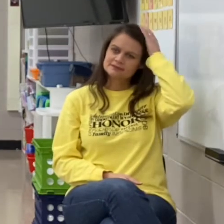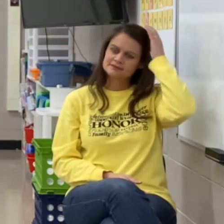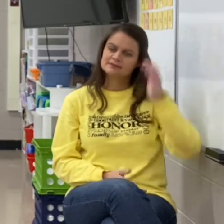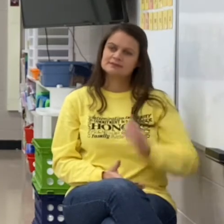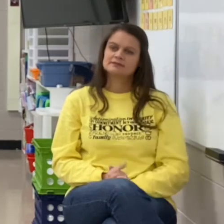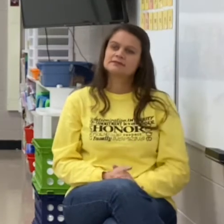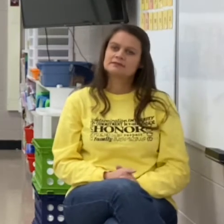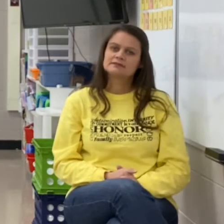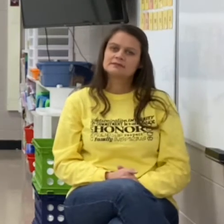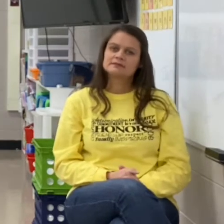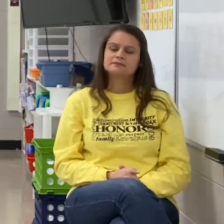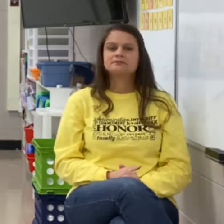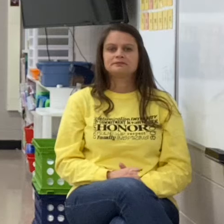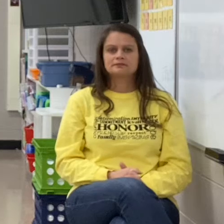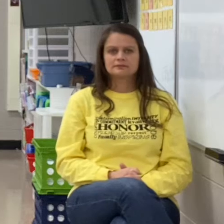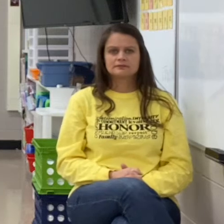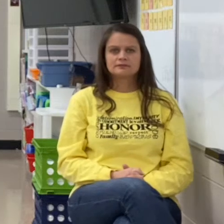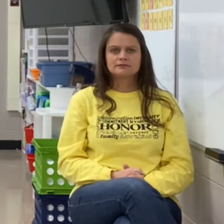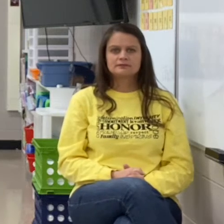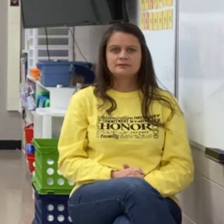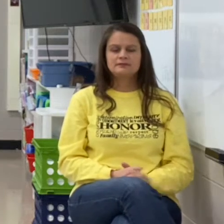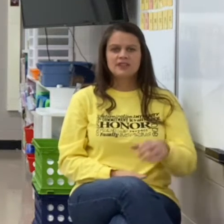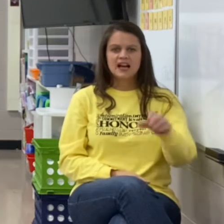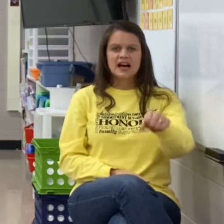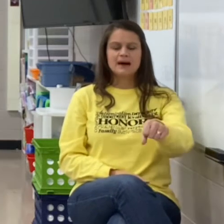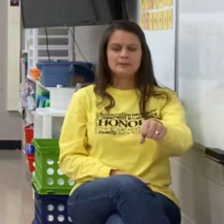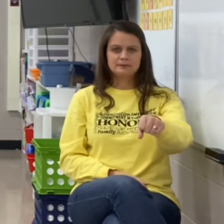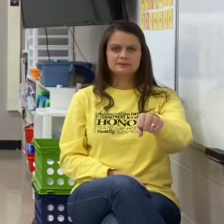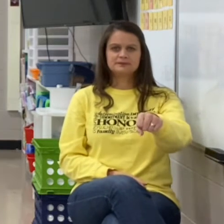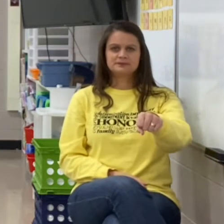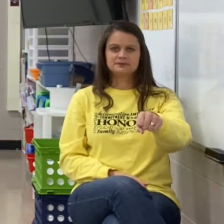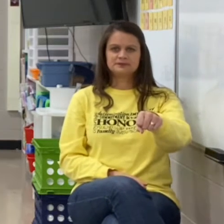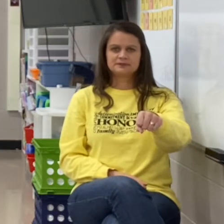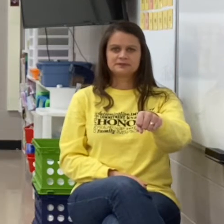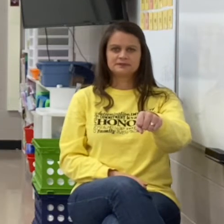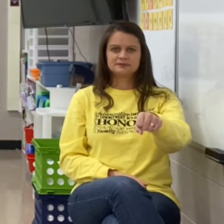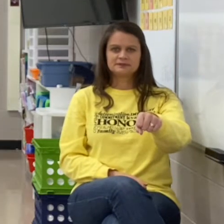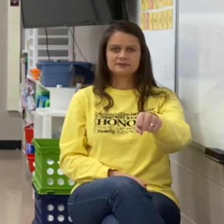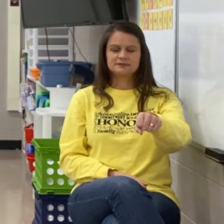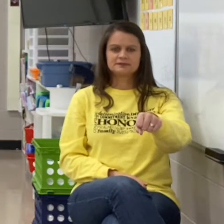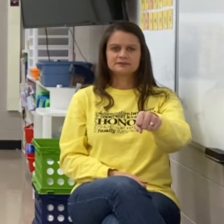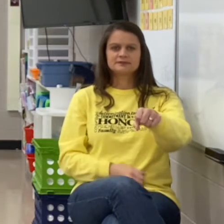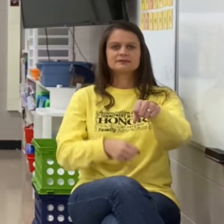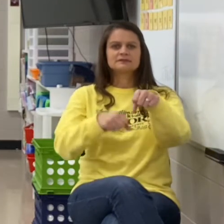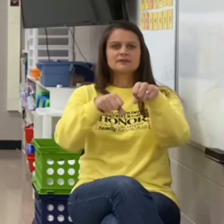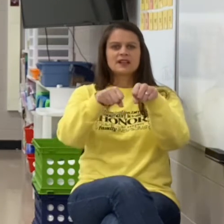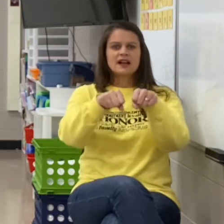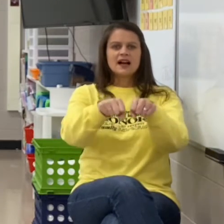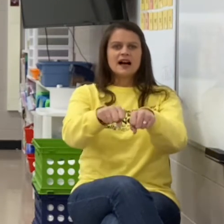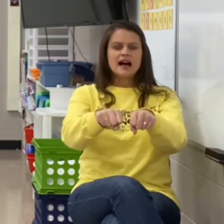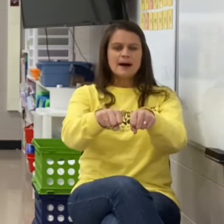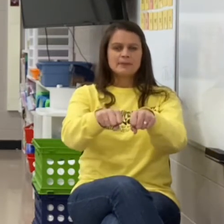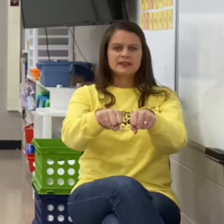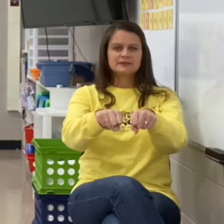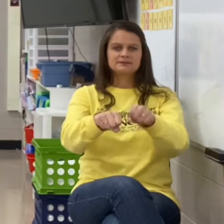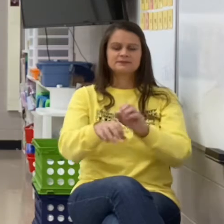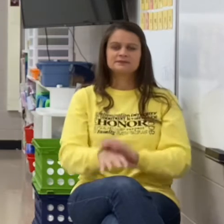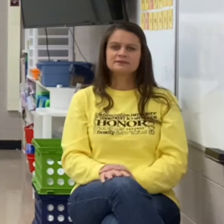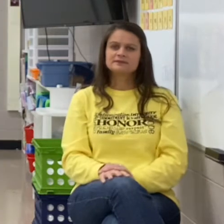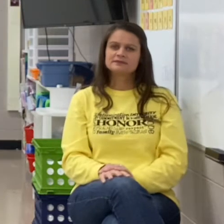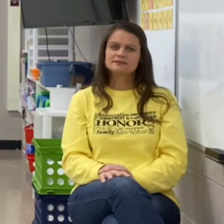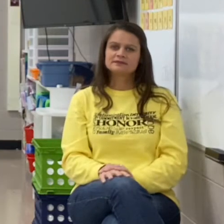Now we're going to add to the beginning. Ending is op. Op. Put a h at the beginning and the word becomes ha.